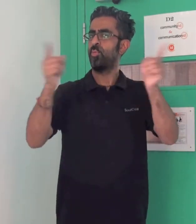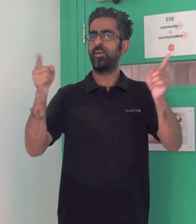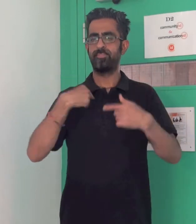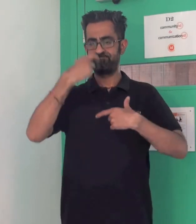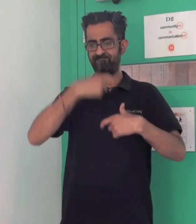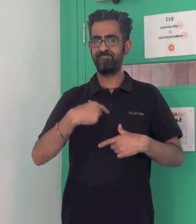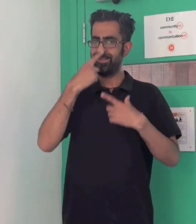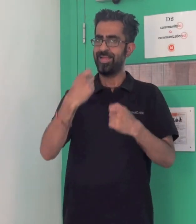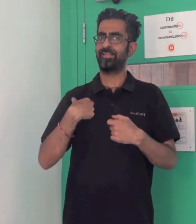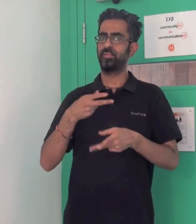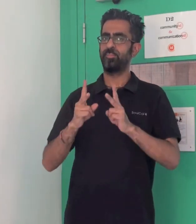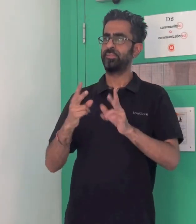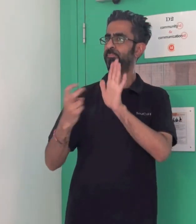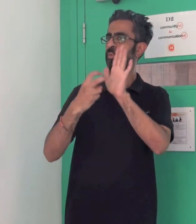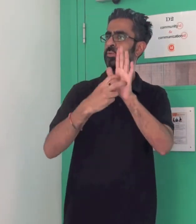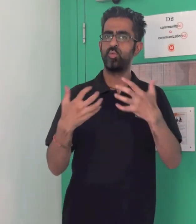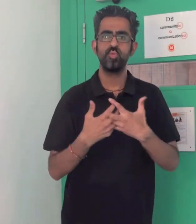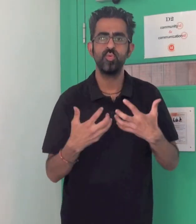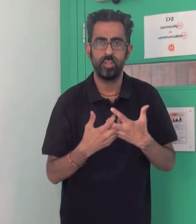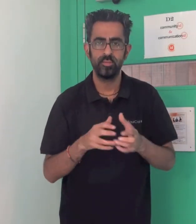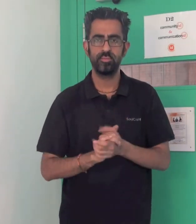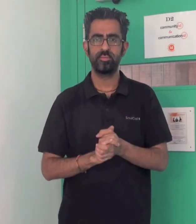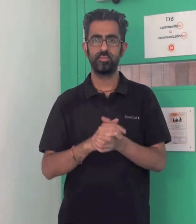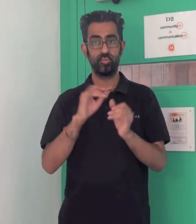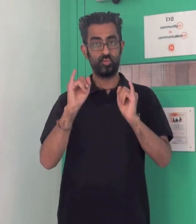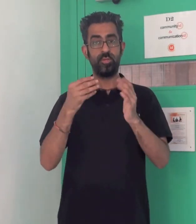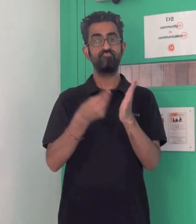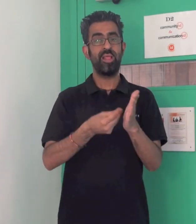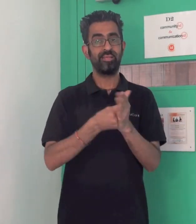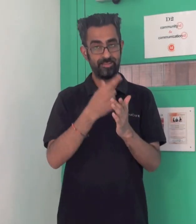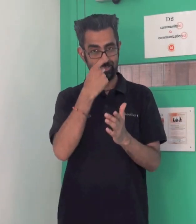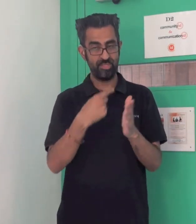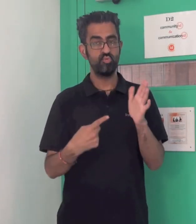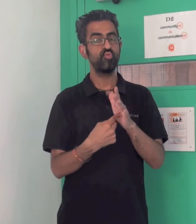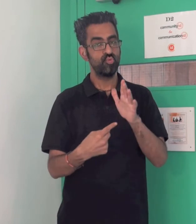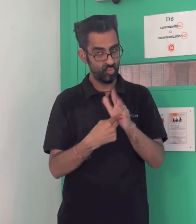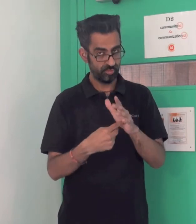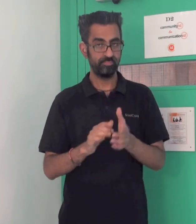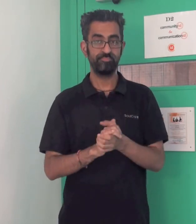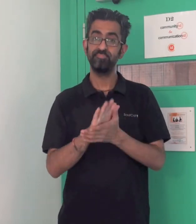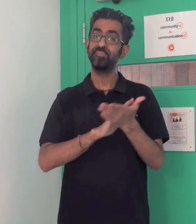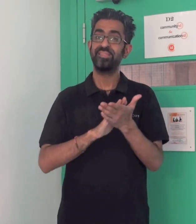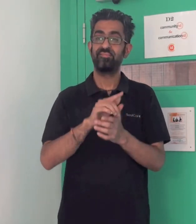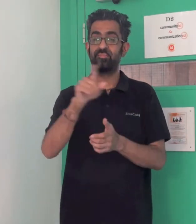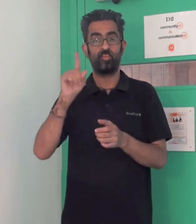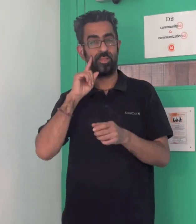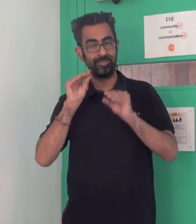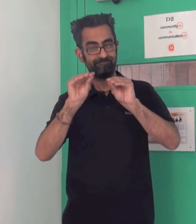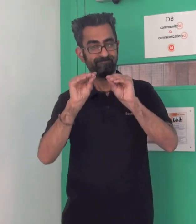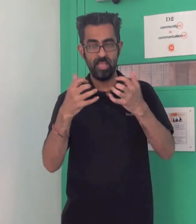So this workshop focuses on how to present yourself to make yourself more attractive to potential bookers, which is very, very important.